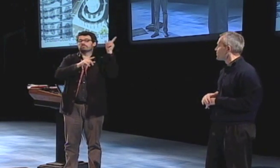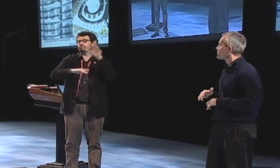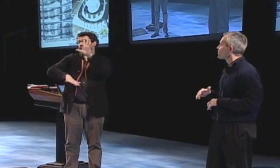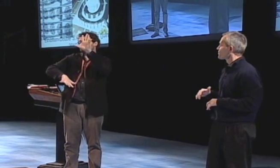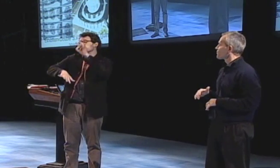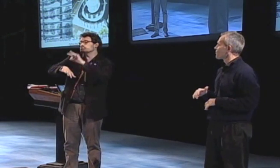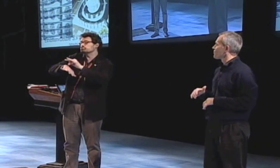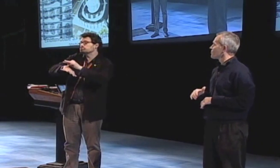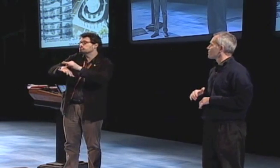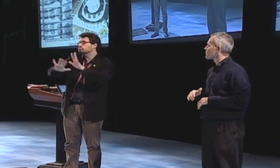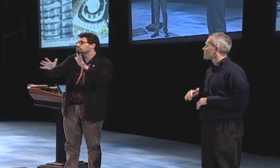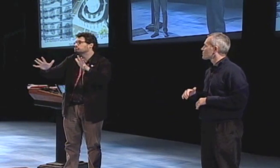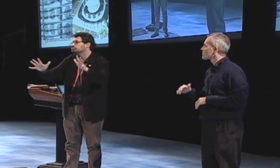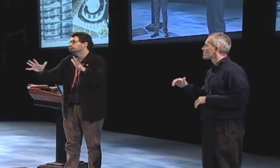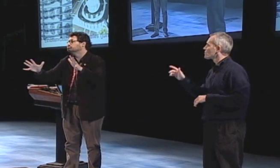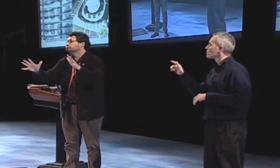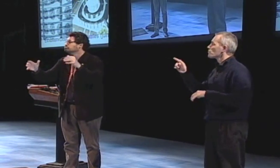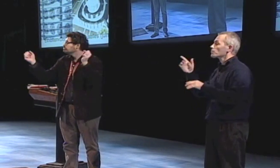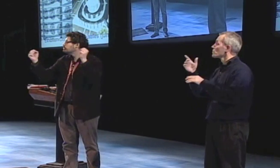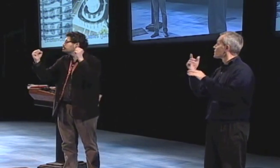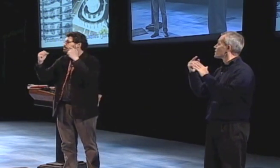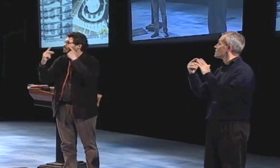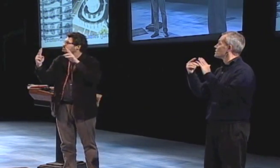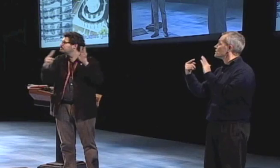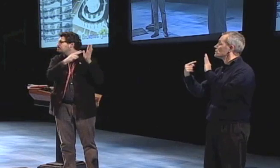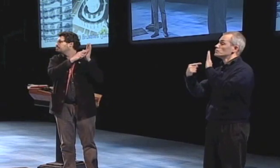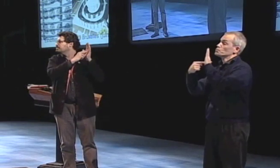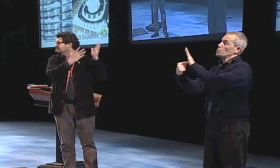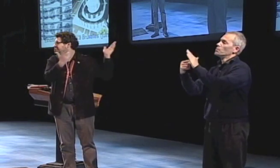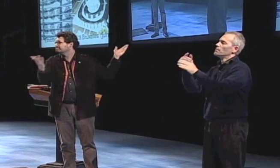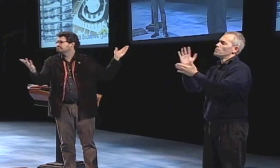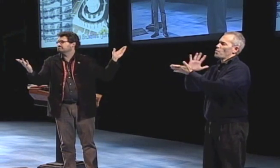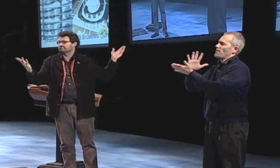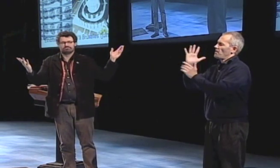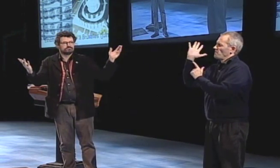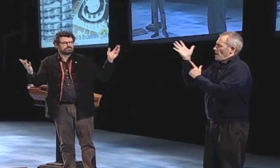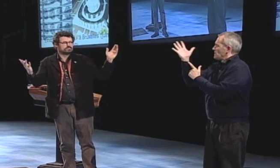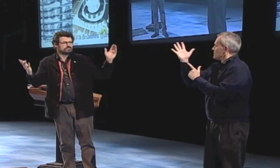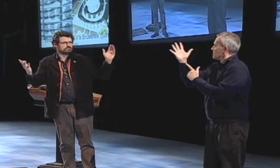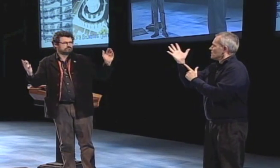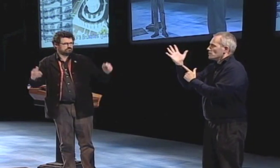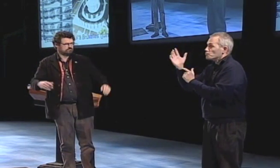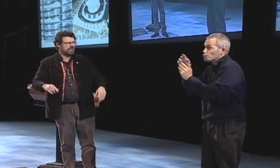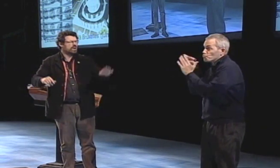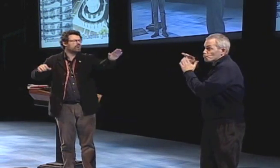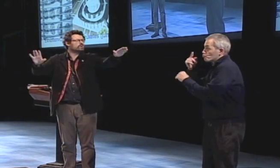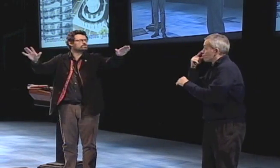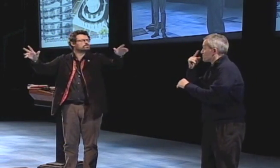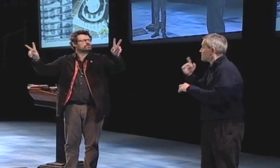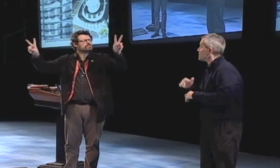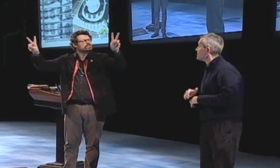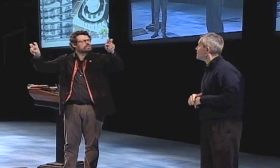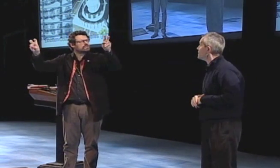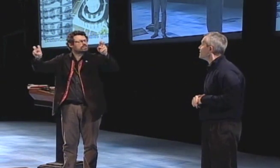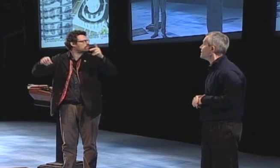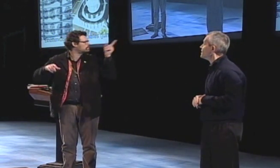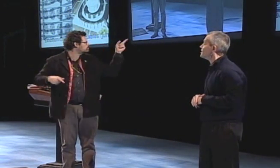deaf people with audism their oral backgrounds and not being allowed to express their own their own